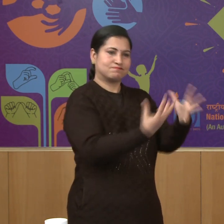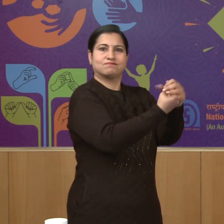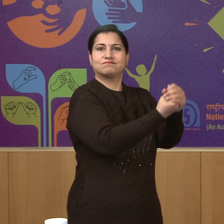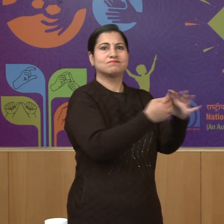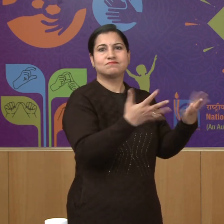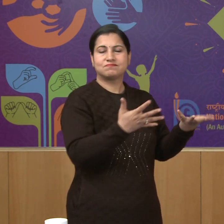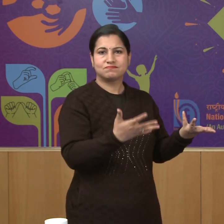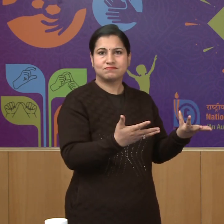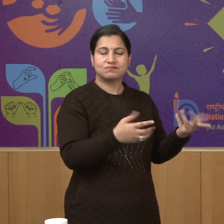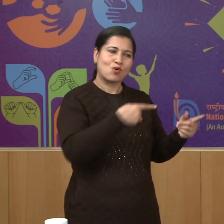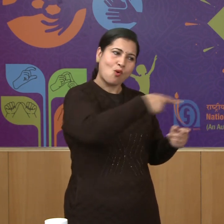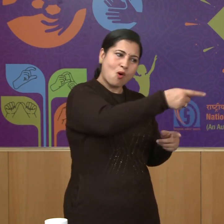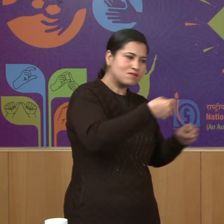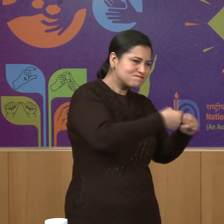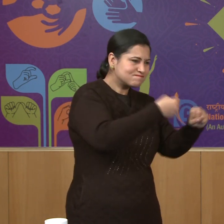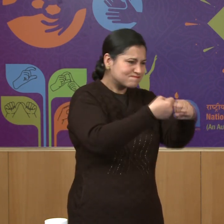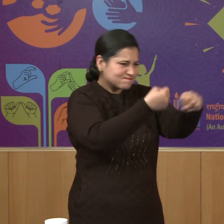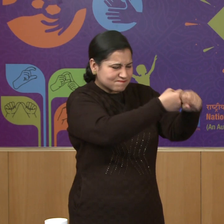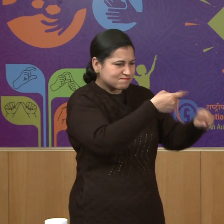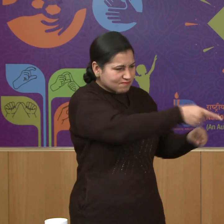everyone was fighting for different reasons.